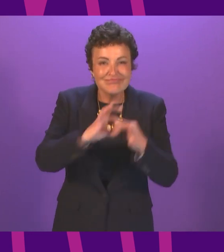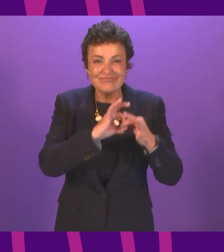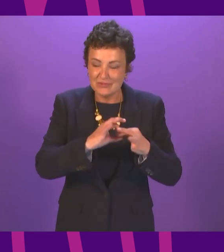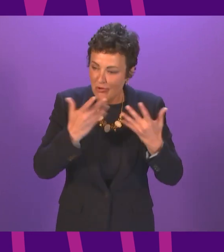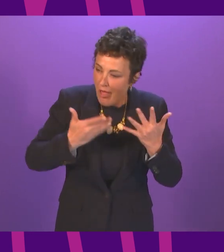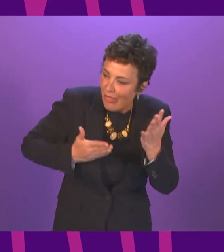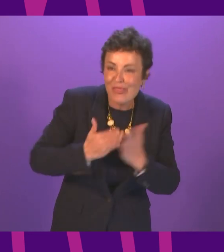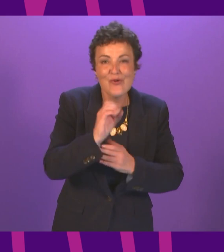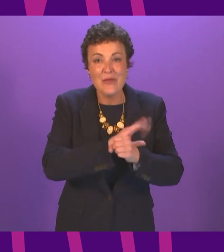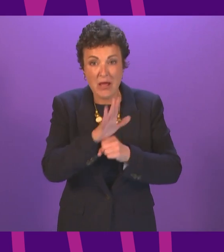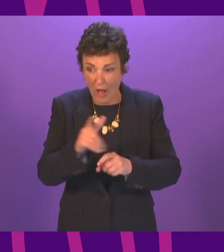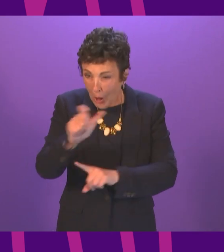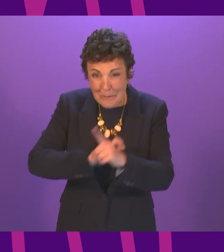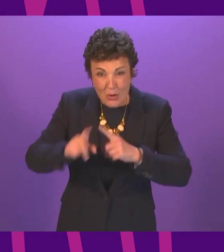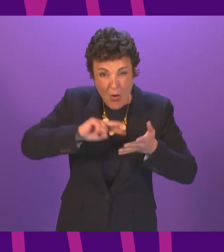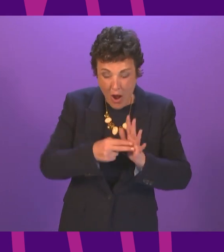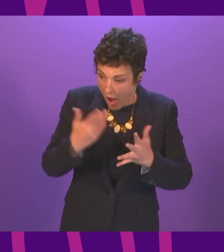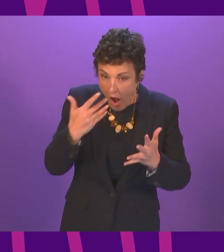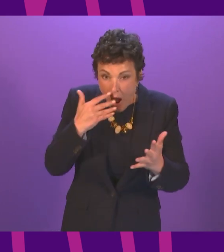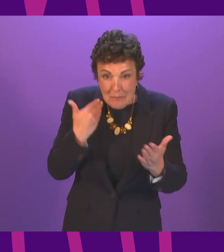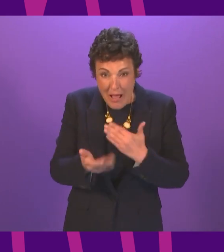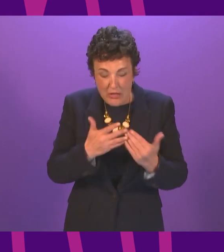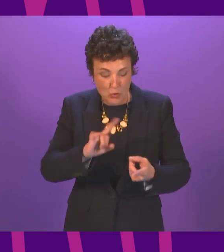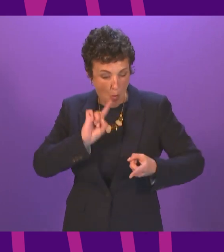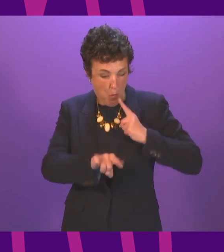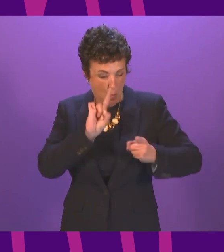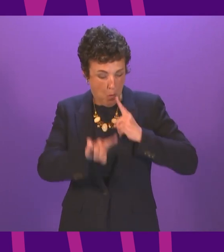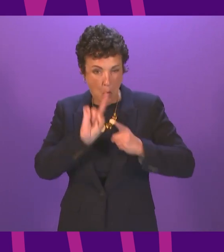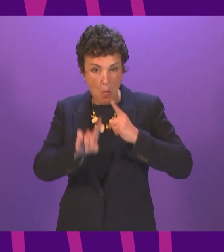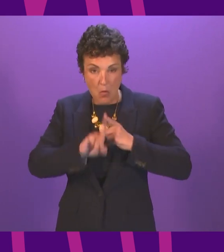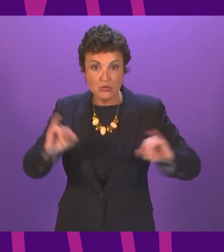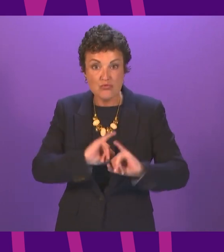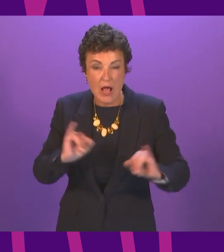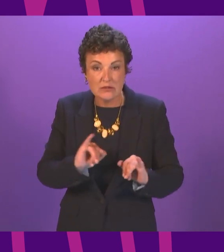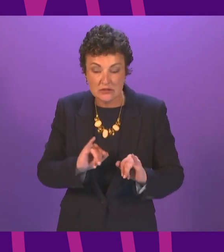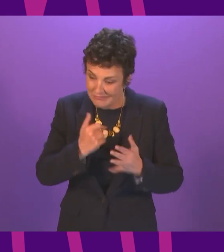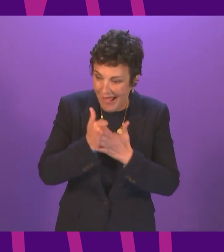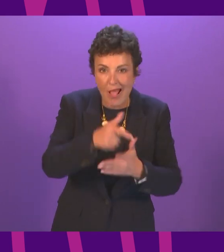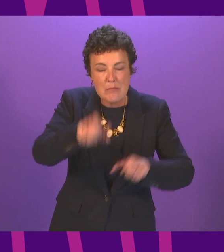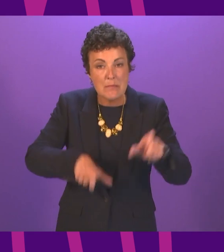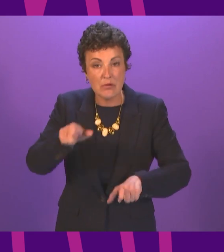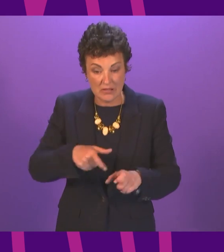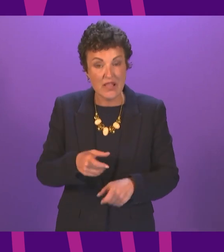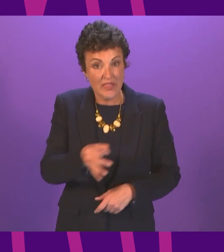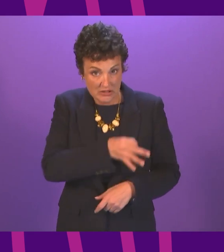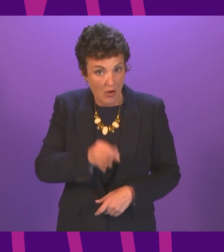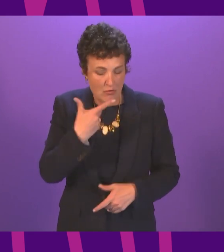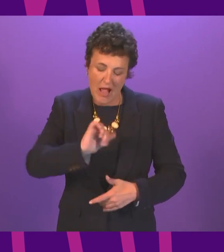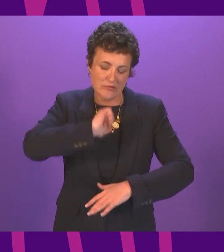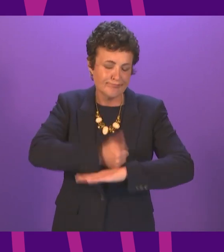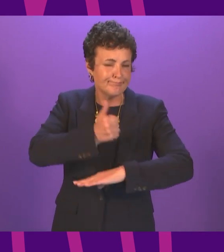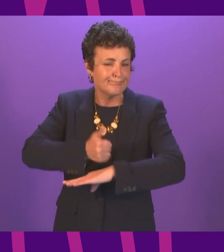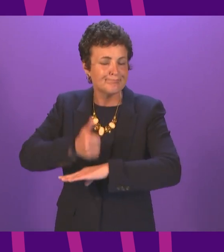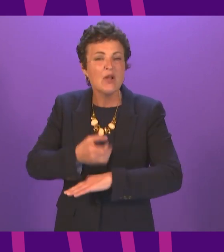community organisations managed to respond quickly to the crisis the town has had food banks for